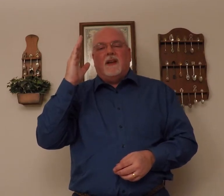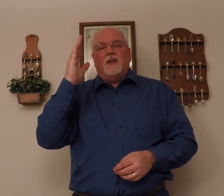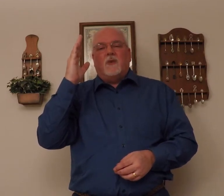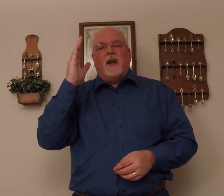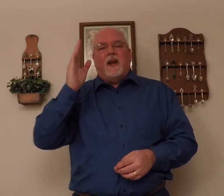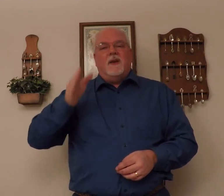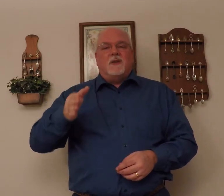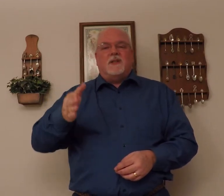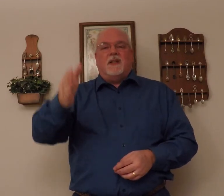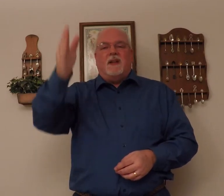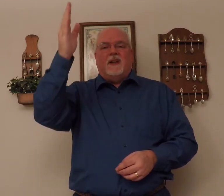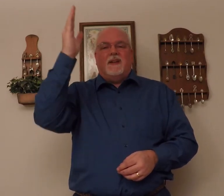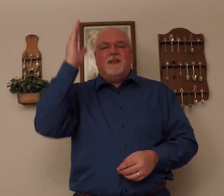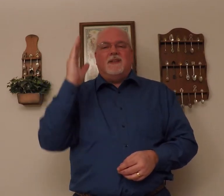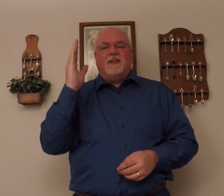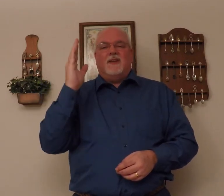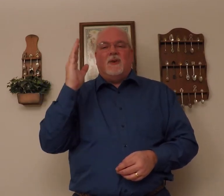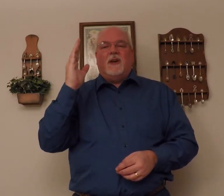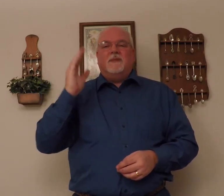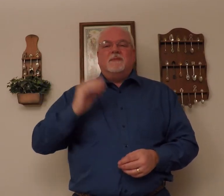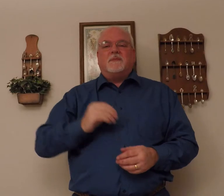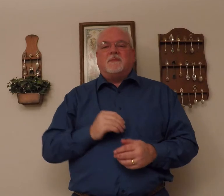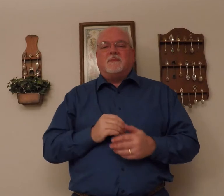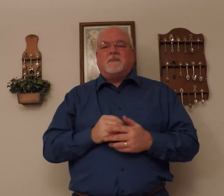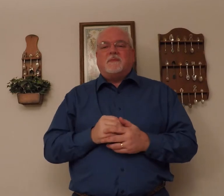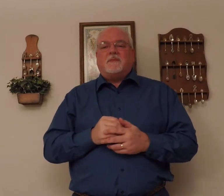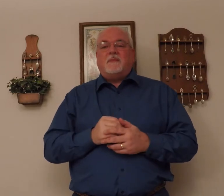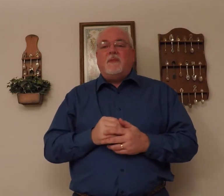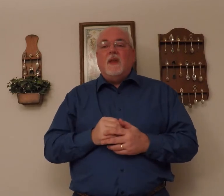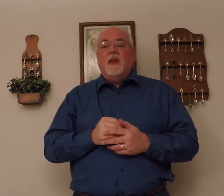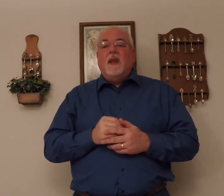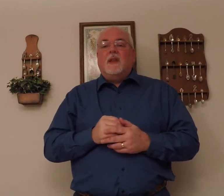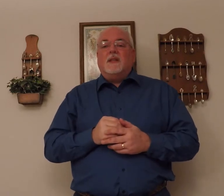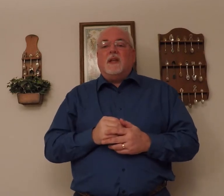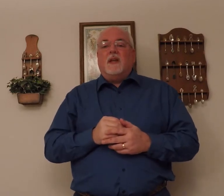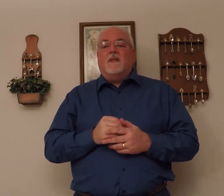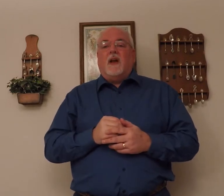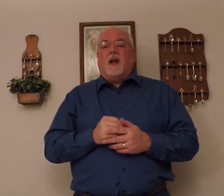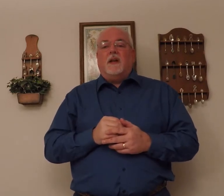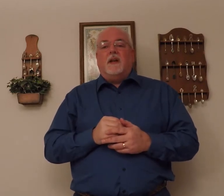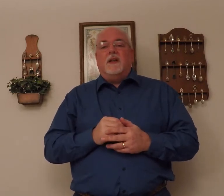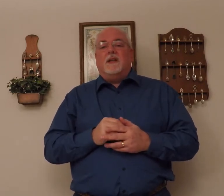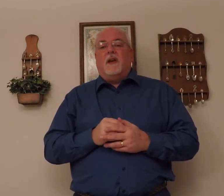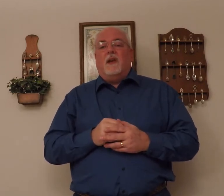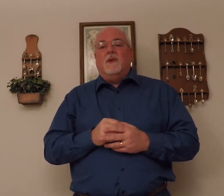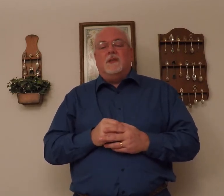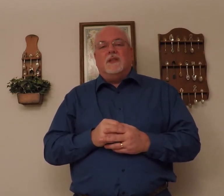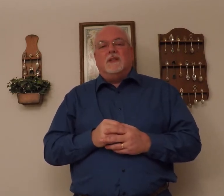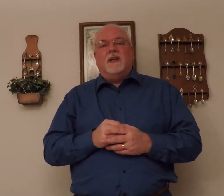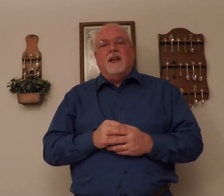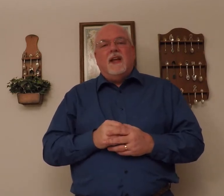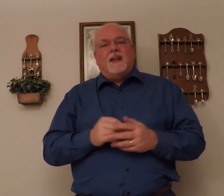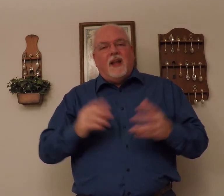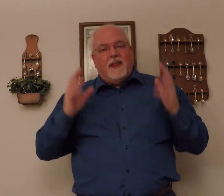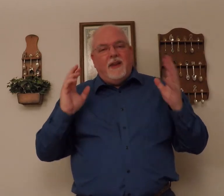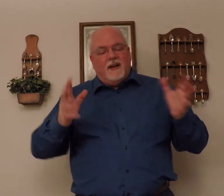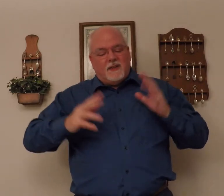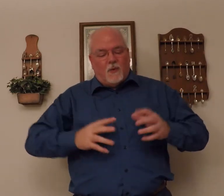less right angles than that. All right? The Son of God discloses. Now, there's a